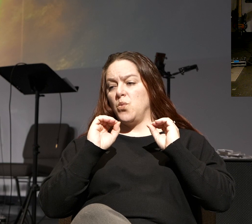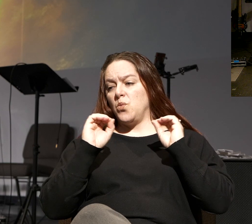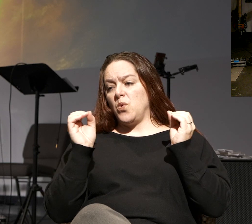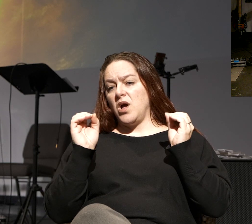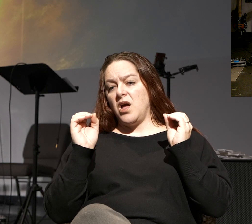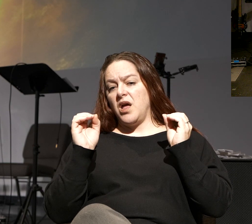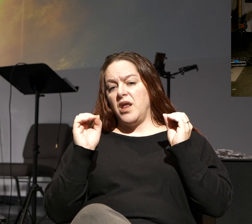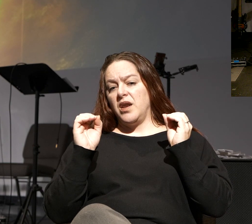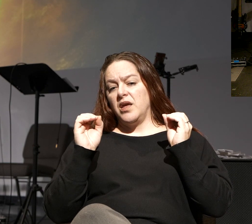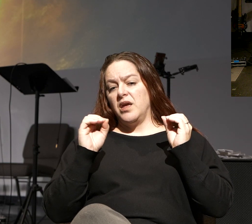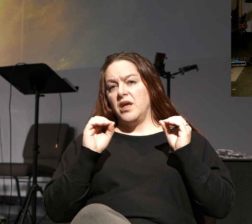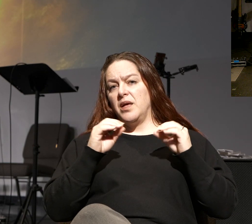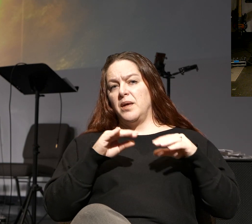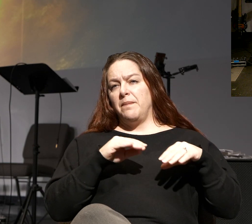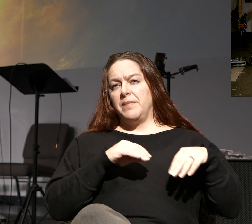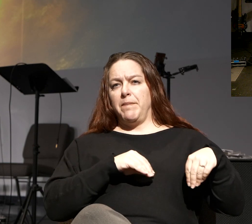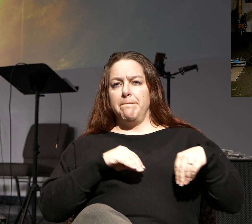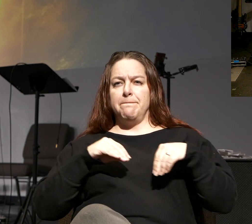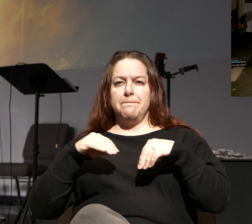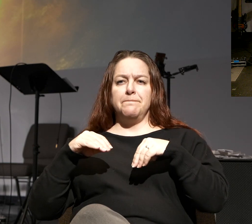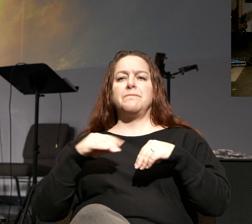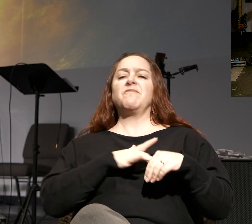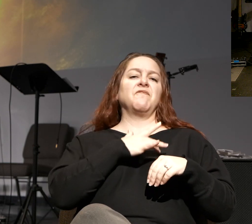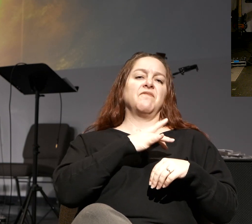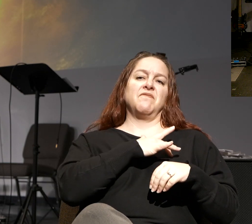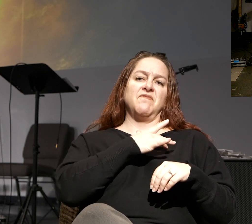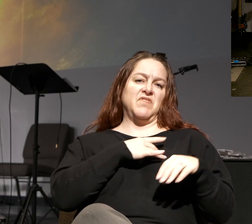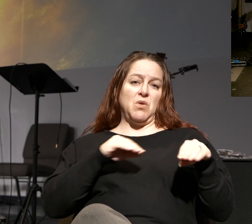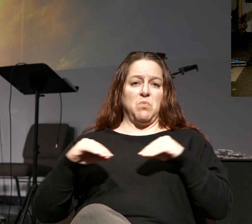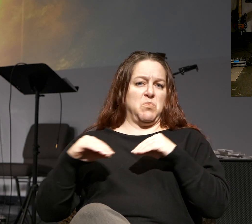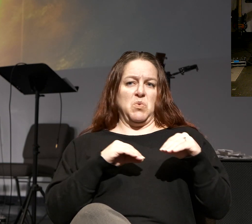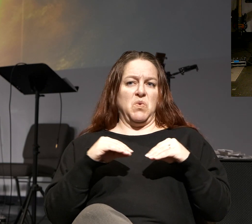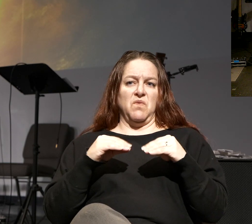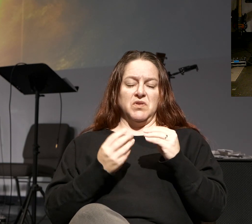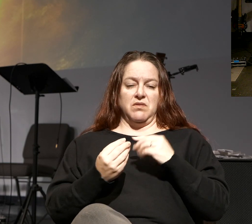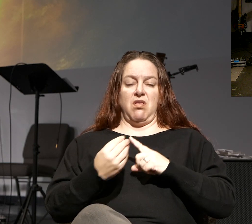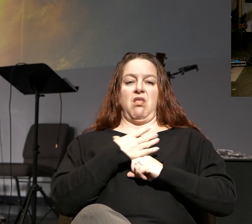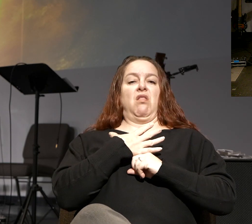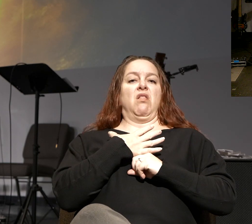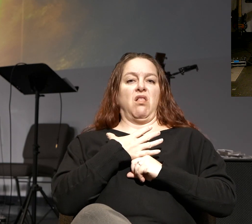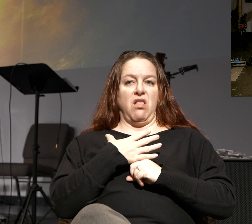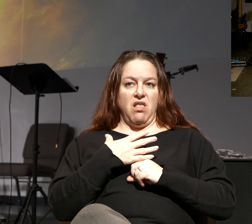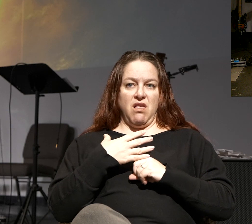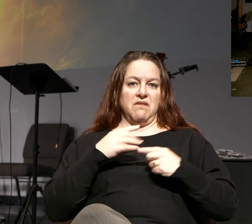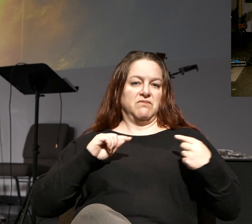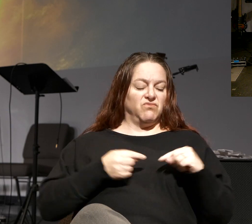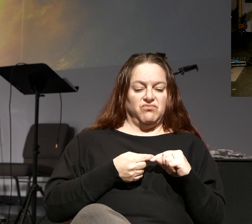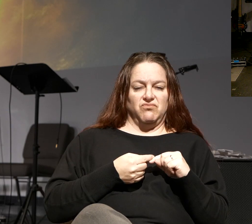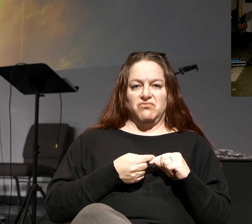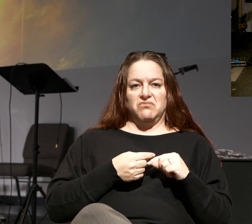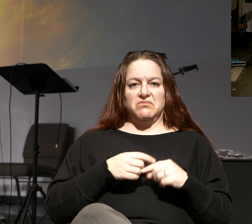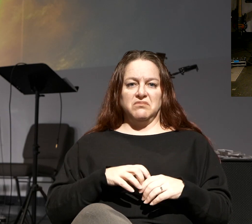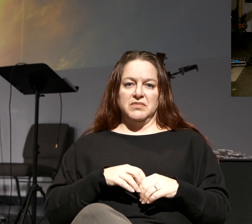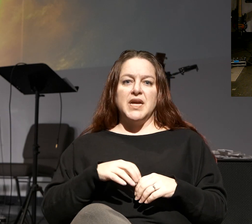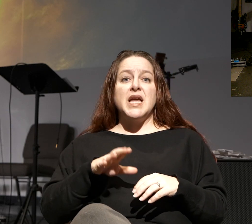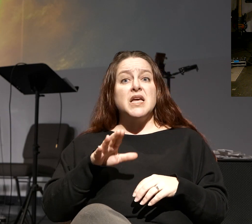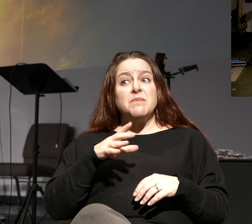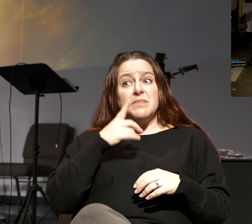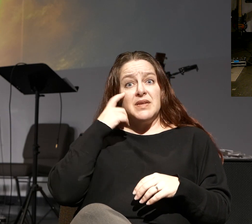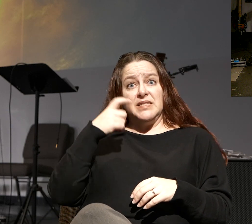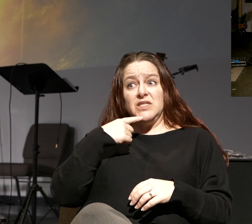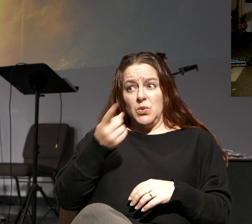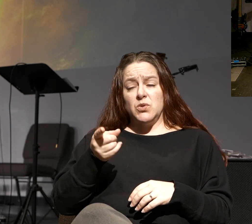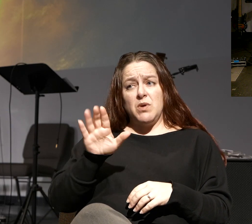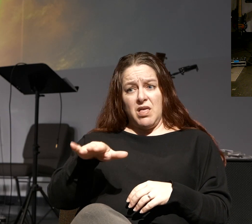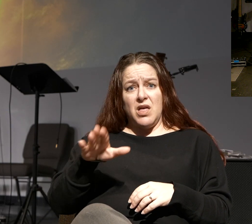afflictions. So, He tells them about Christ. They commit their life to Christ. And then He says, hey, you're going to be afflicted.